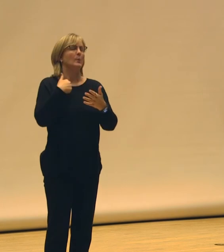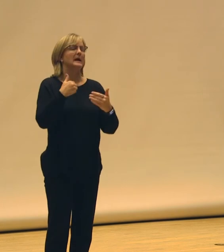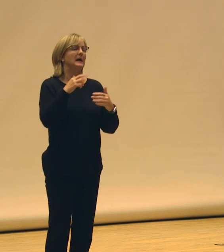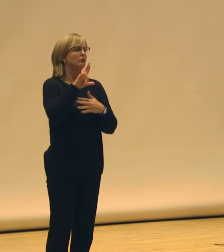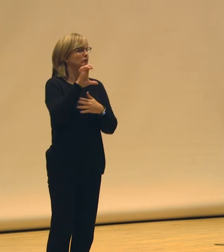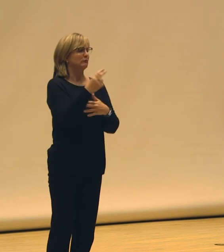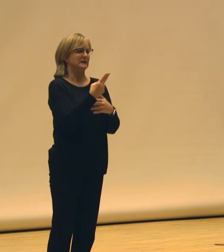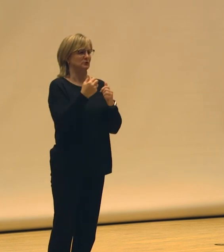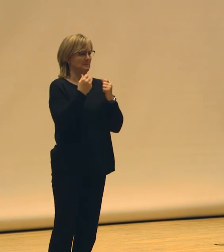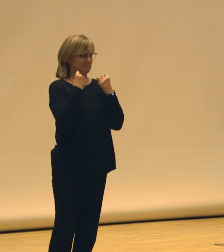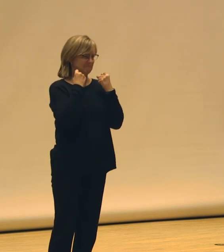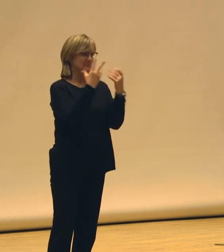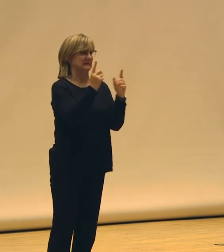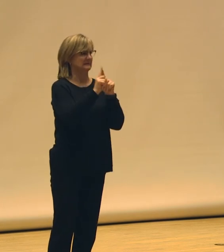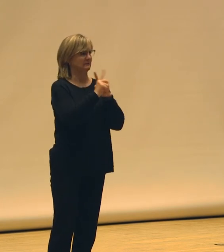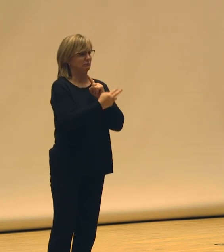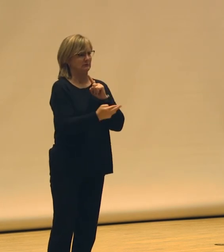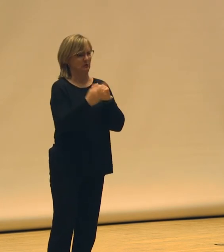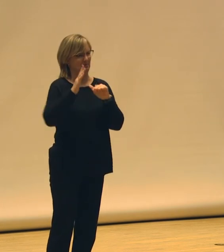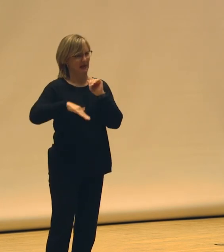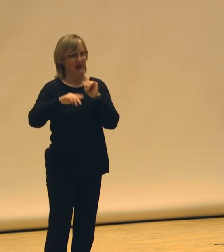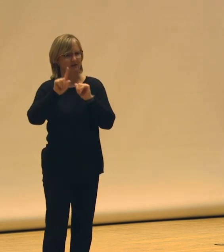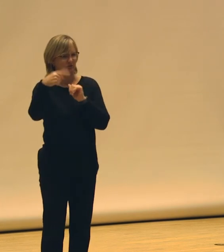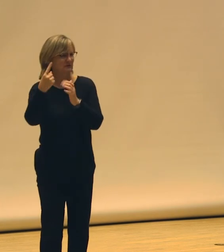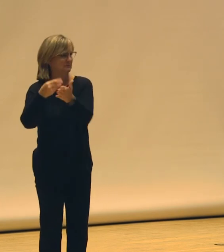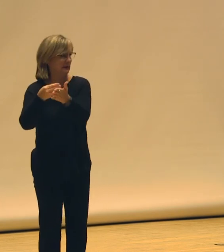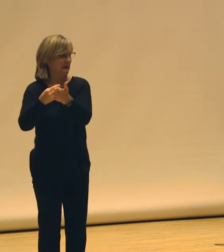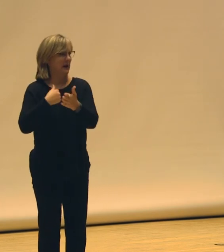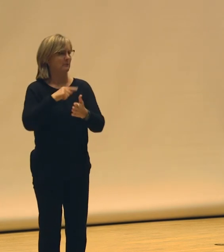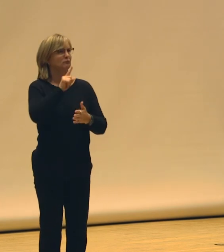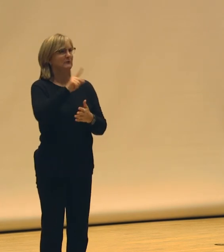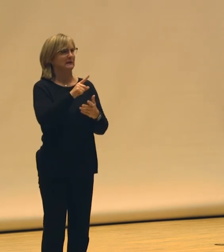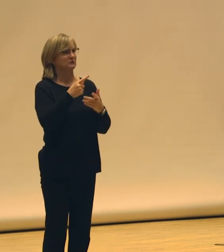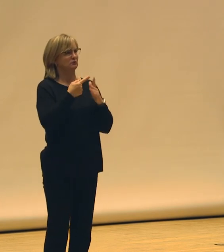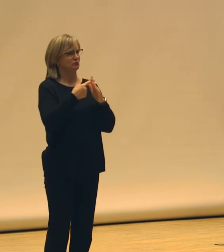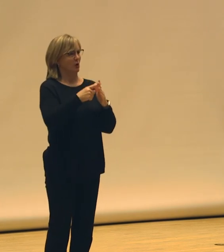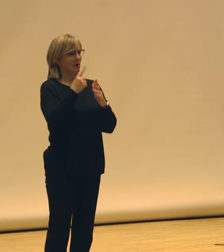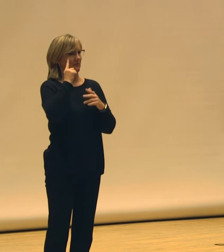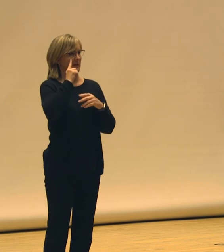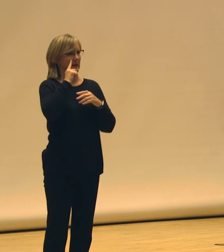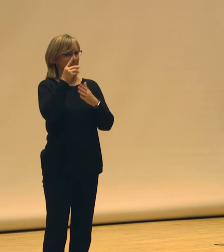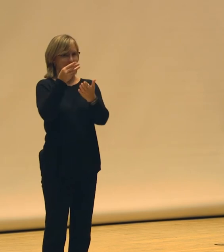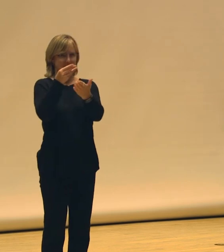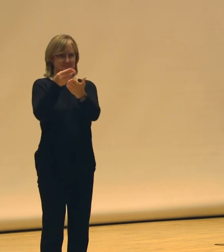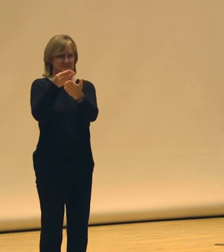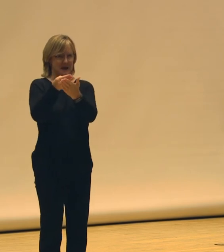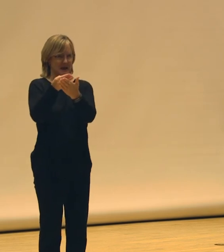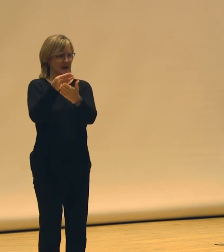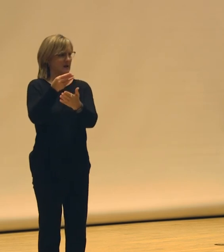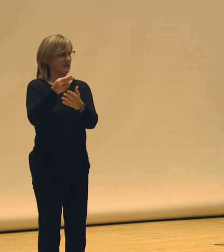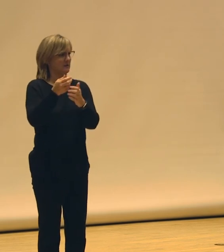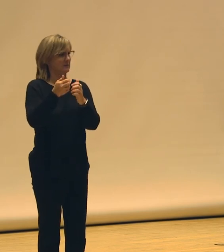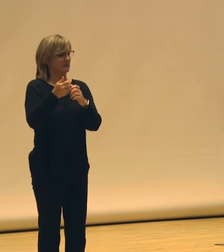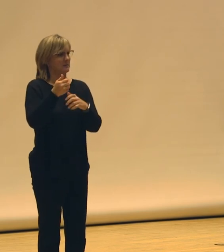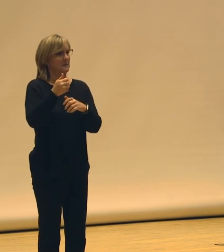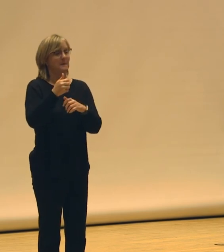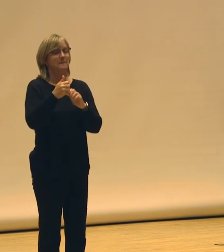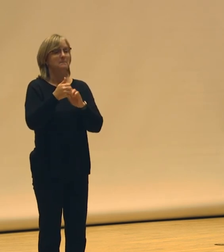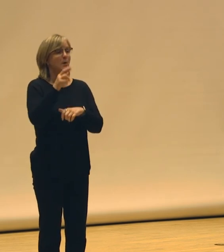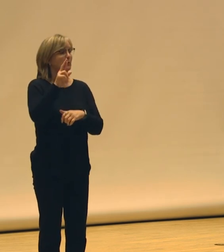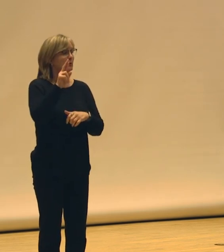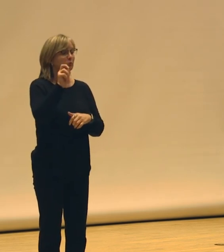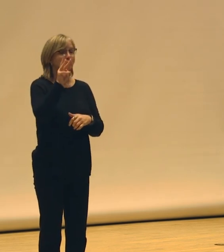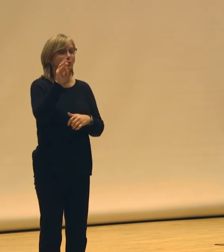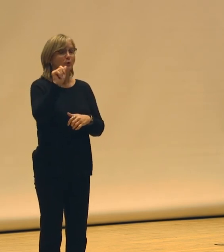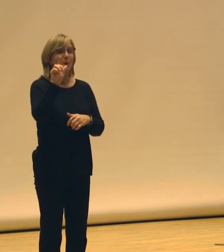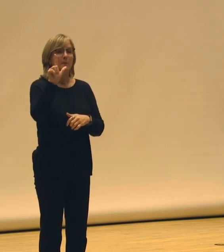many, many resources. And I'm on this kick where I'm thinking about money is the most renewable resource we have because it's totally